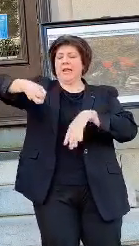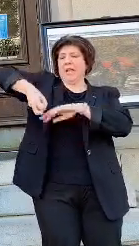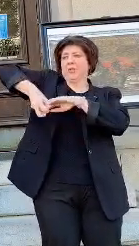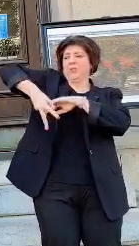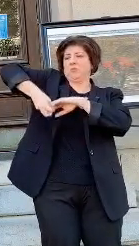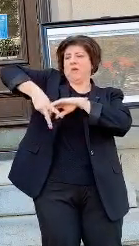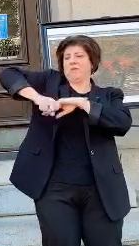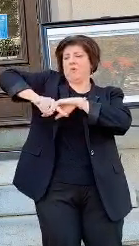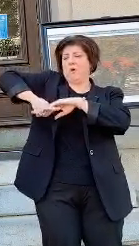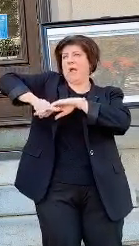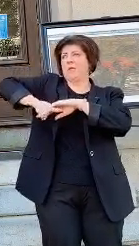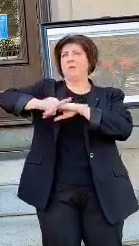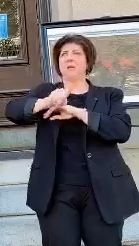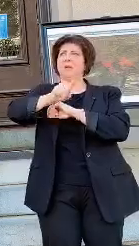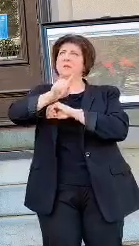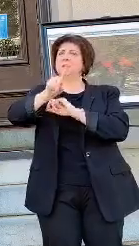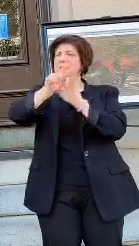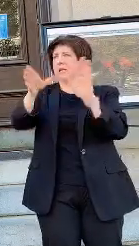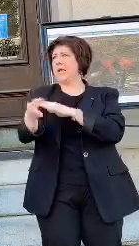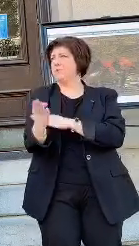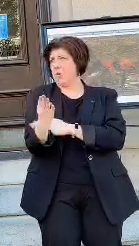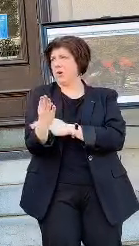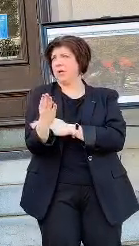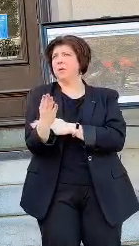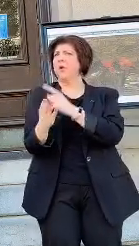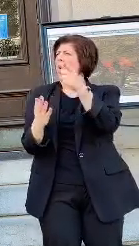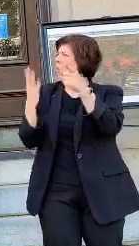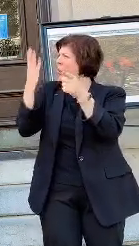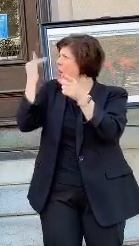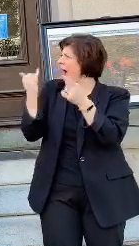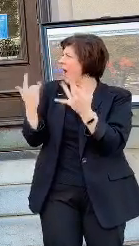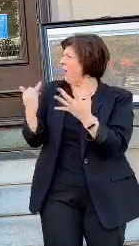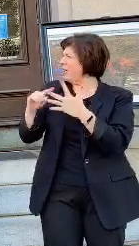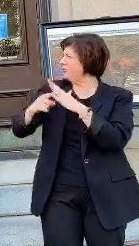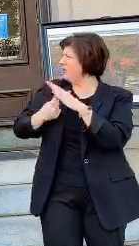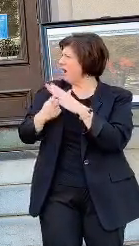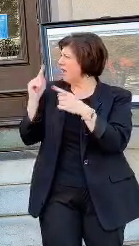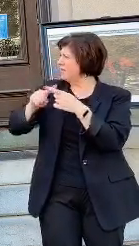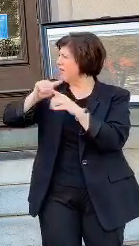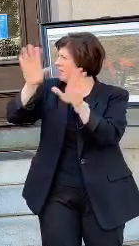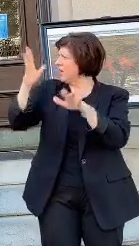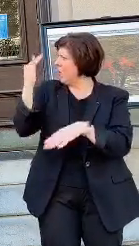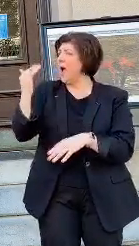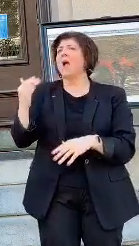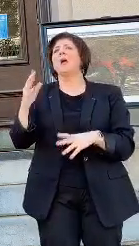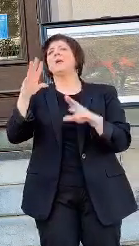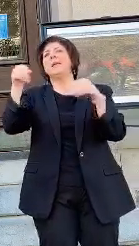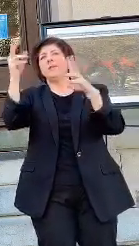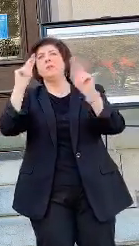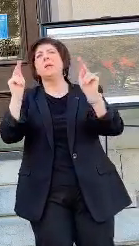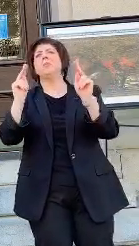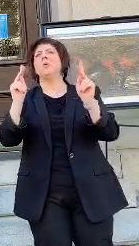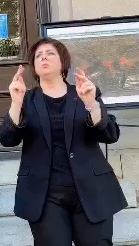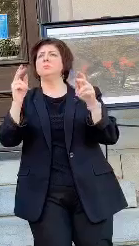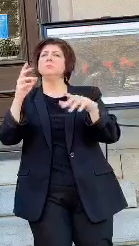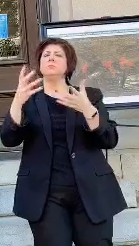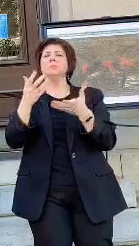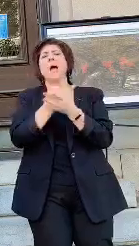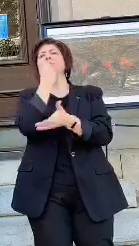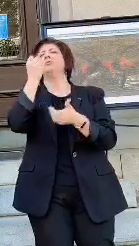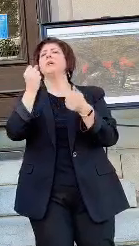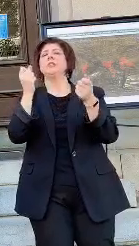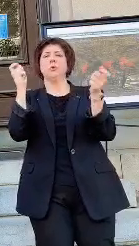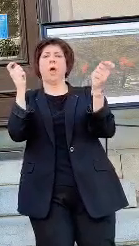on Saturday night, Sunday morning. Why wait that long? So, I think giving people an opportunity to adjust accordingly.